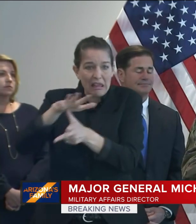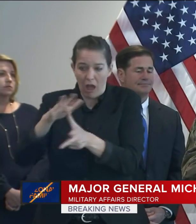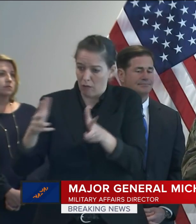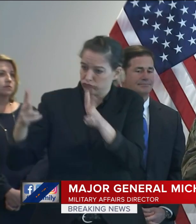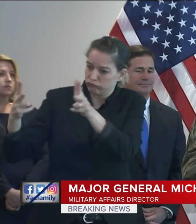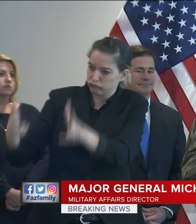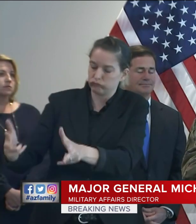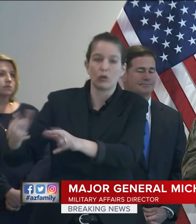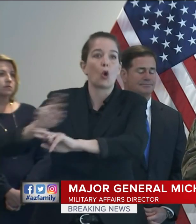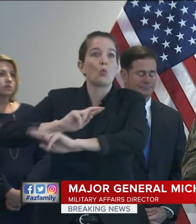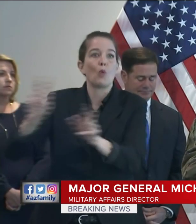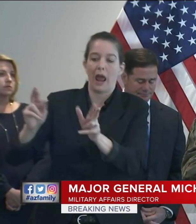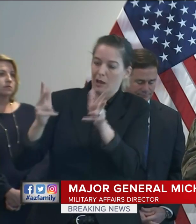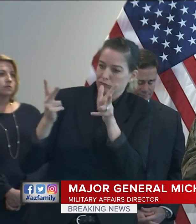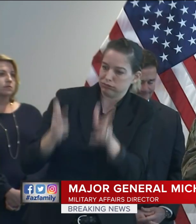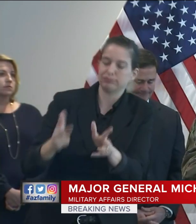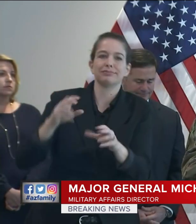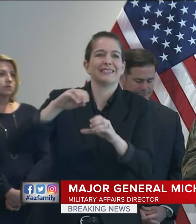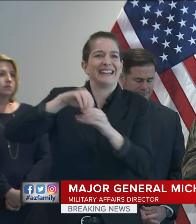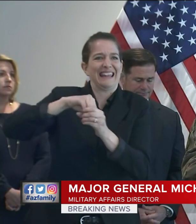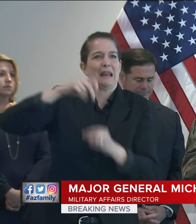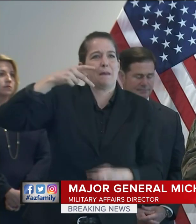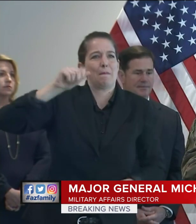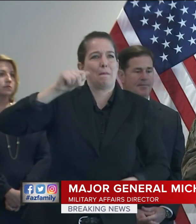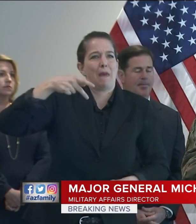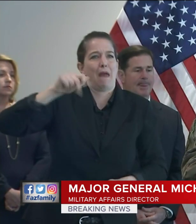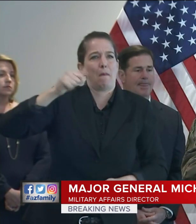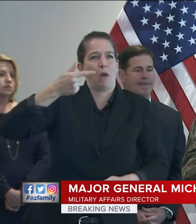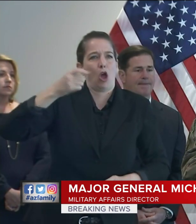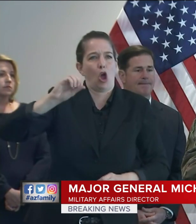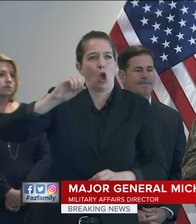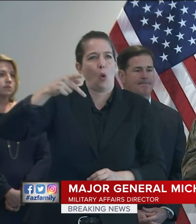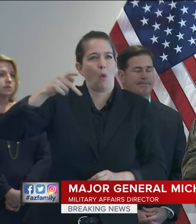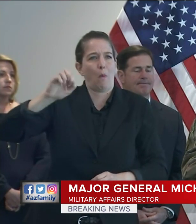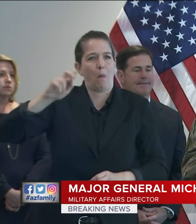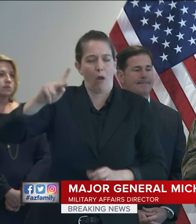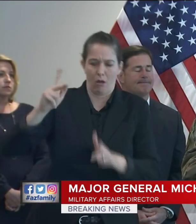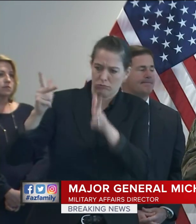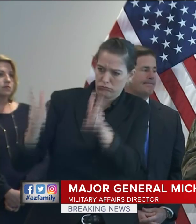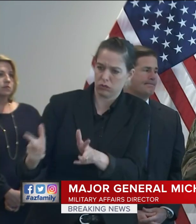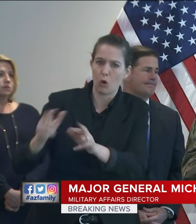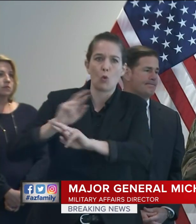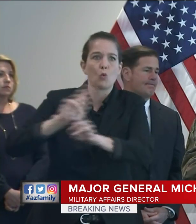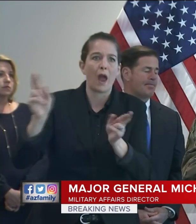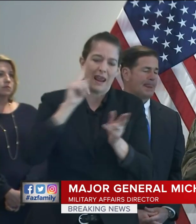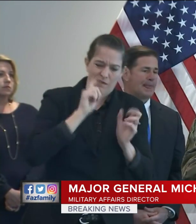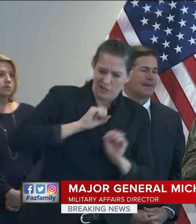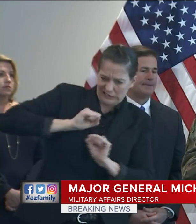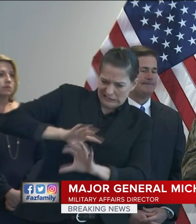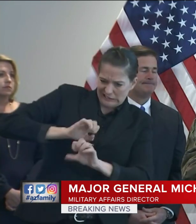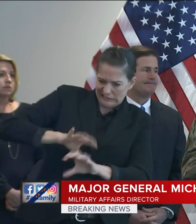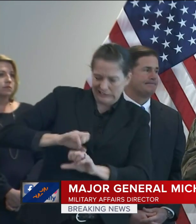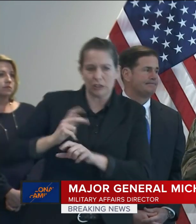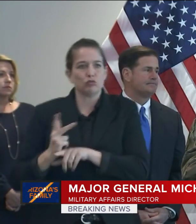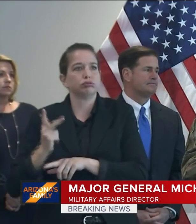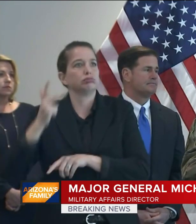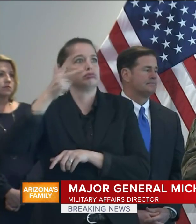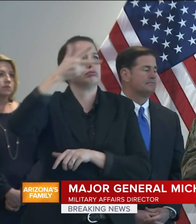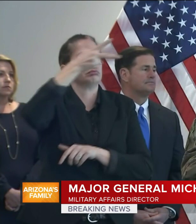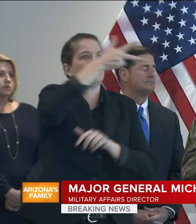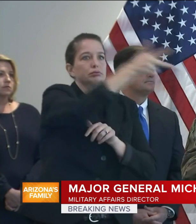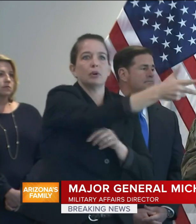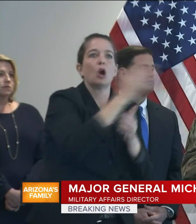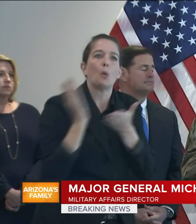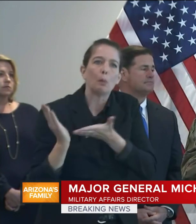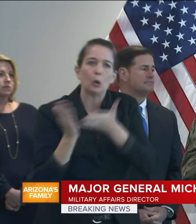centrally located in the state, to transfer material and staffing, medical staffing